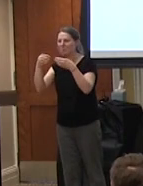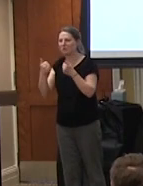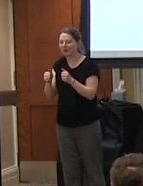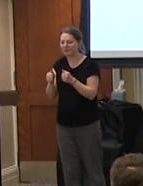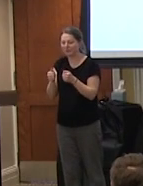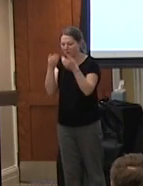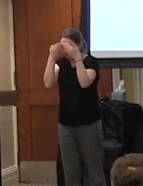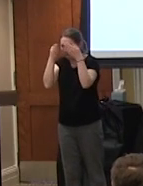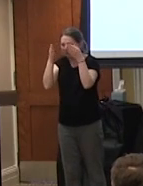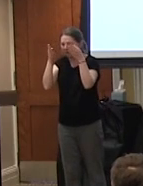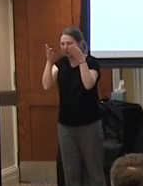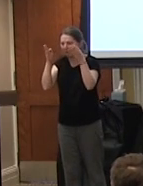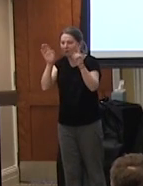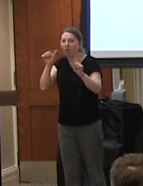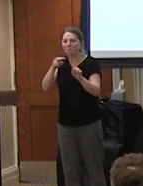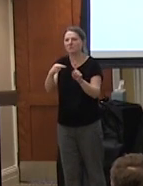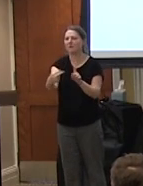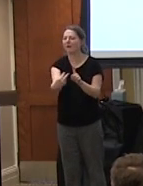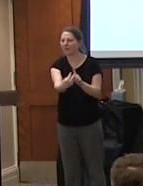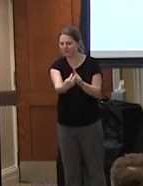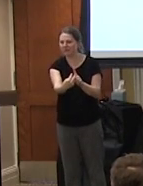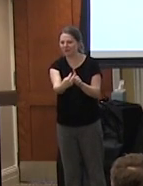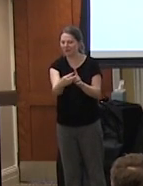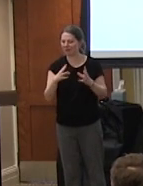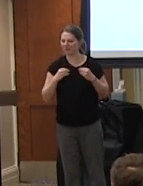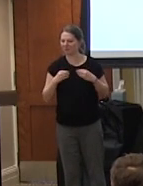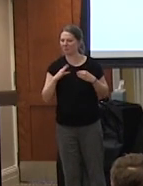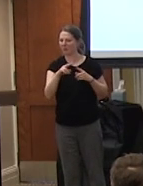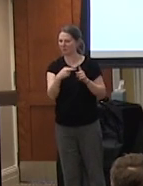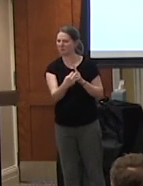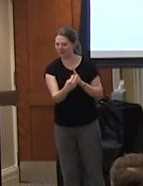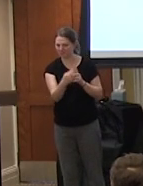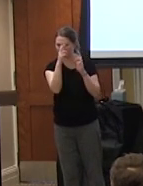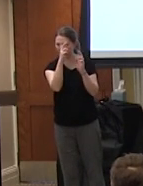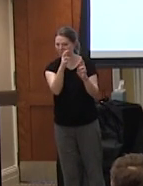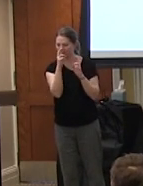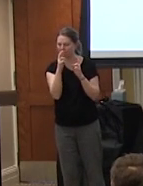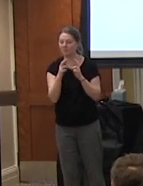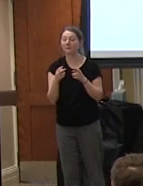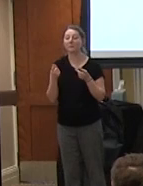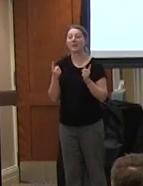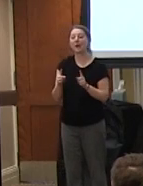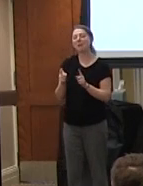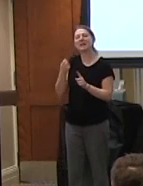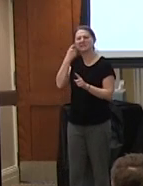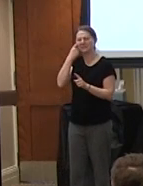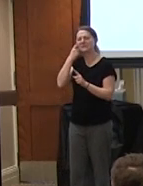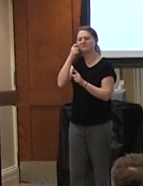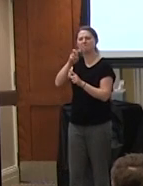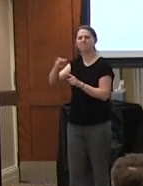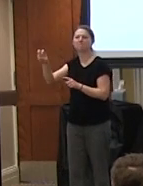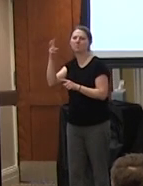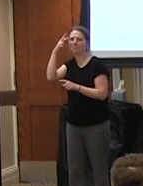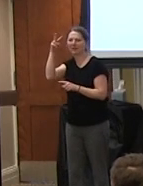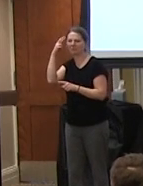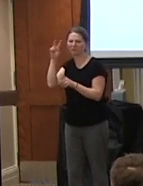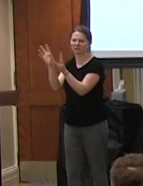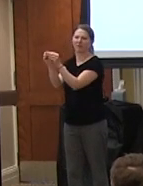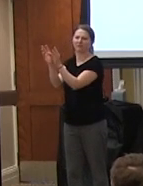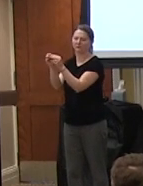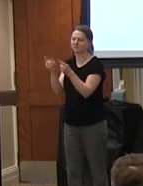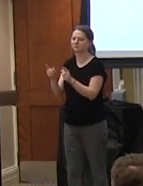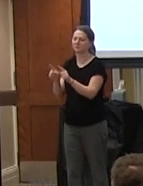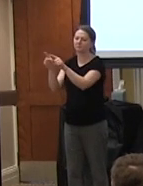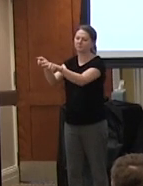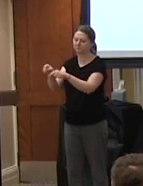right i was just a witness in uh in mexico went for a conference and i would see that we